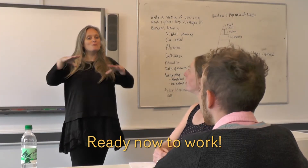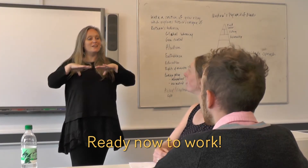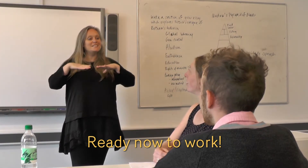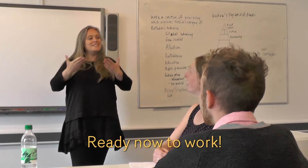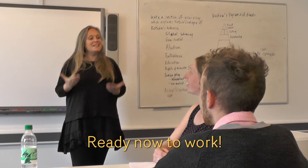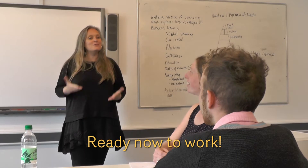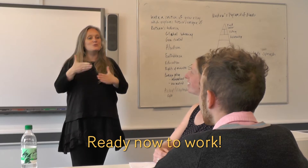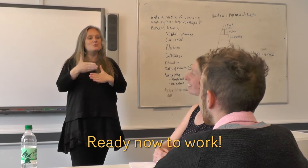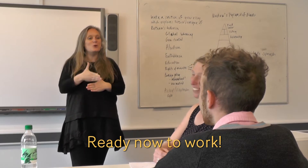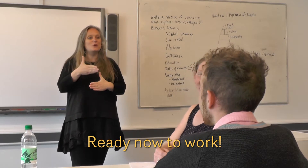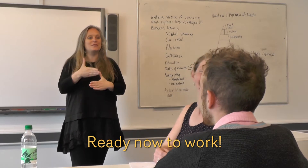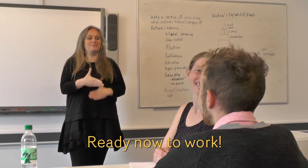ready now to work.